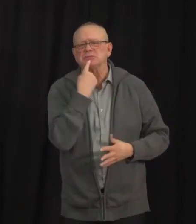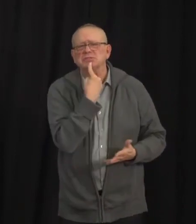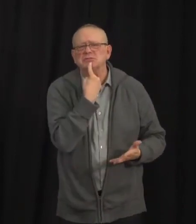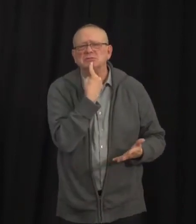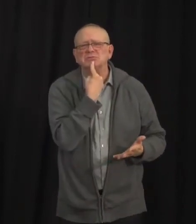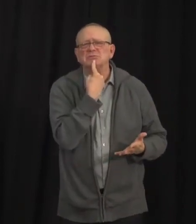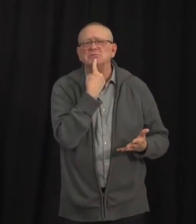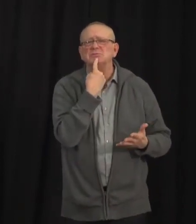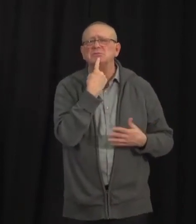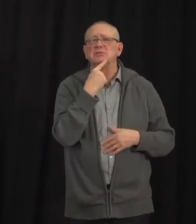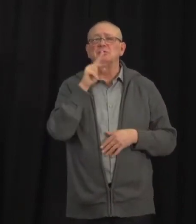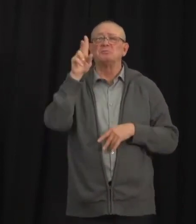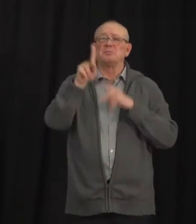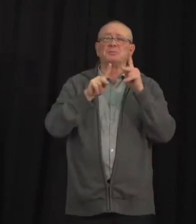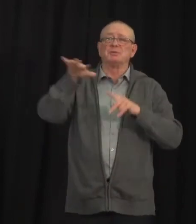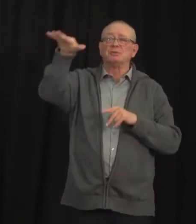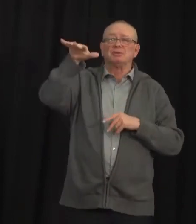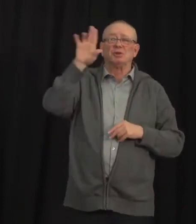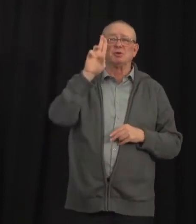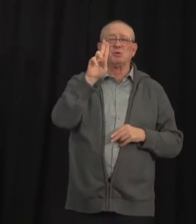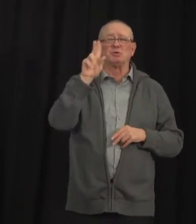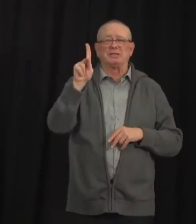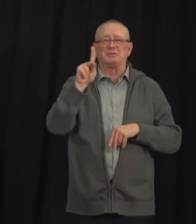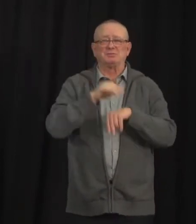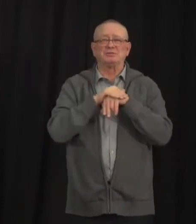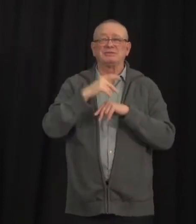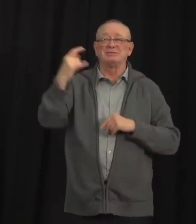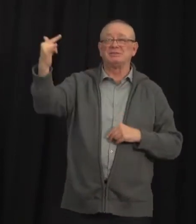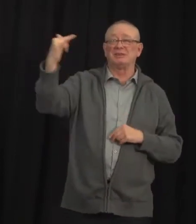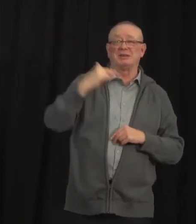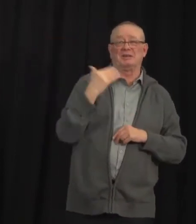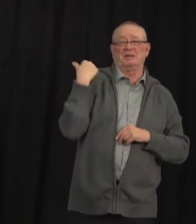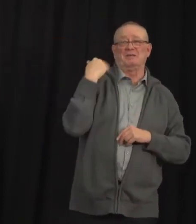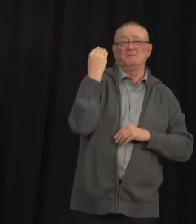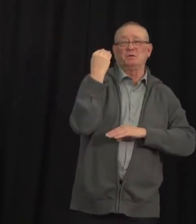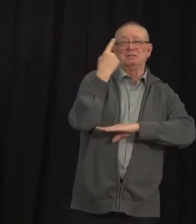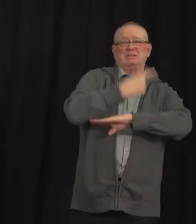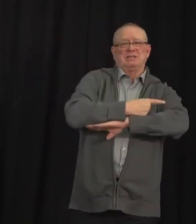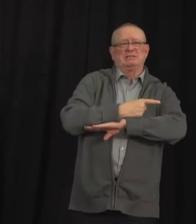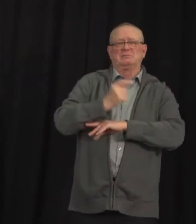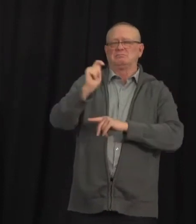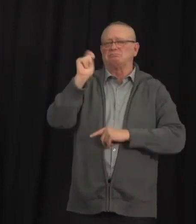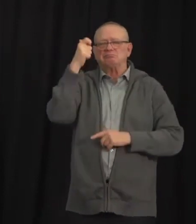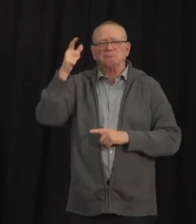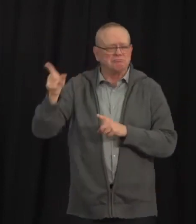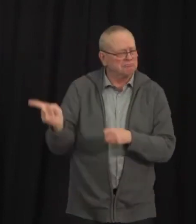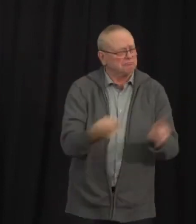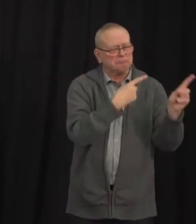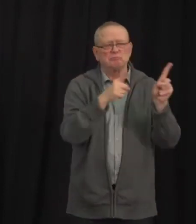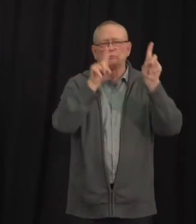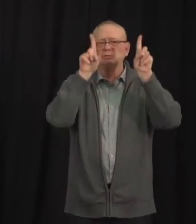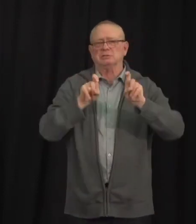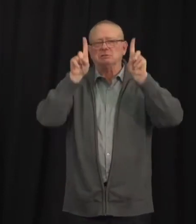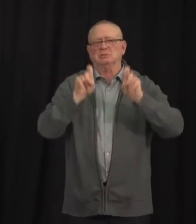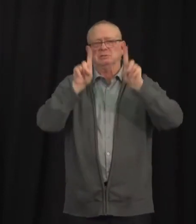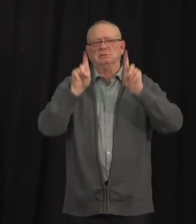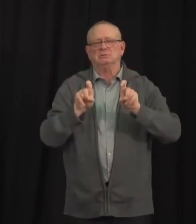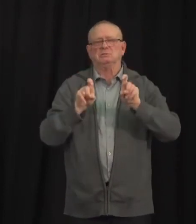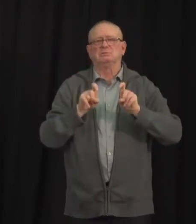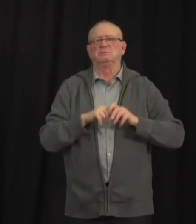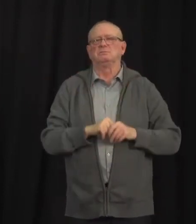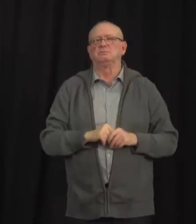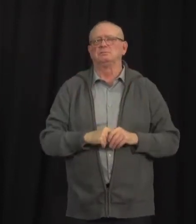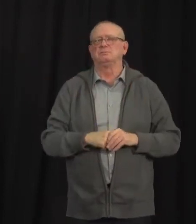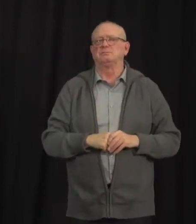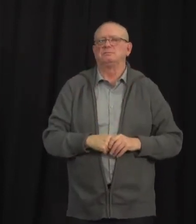to immediately get tested for COVID-19 if they have not already done so. This is recommended even if